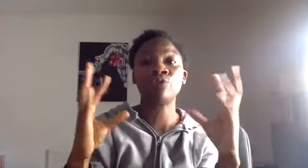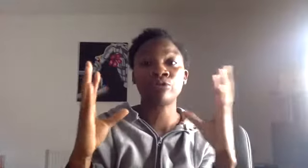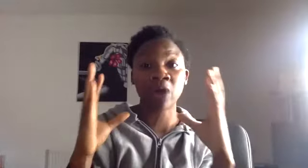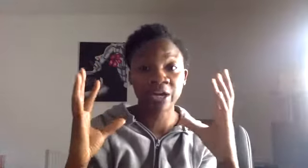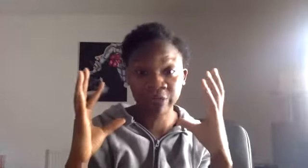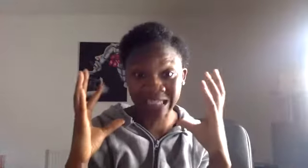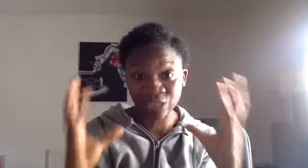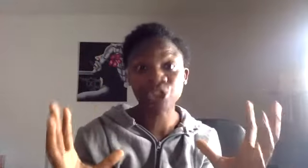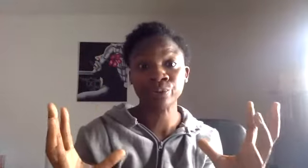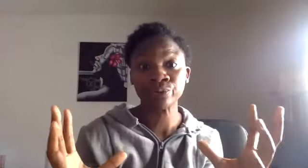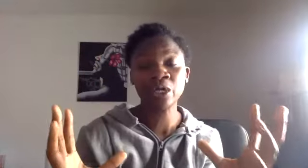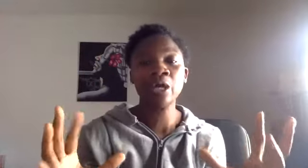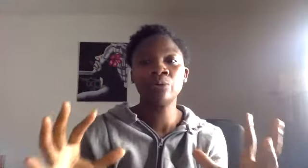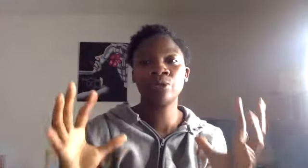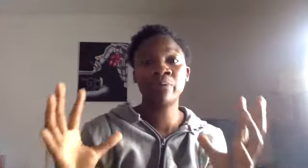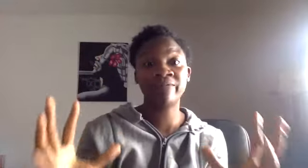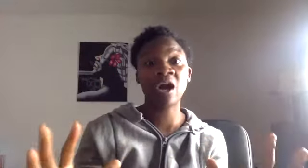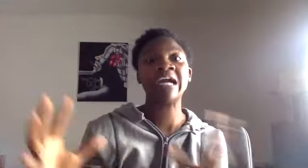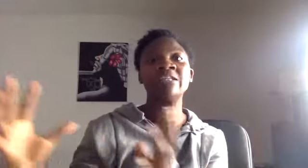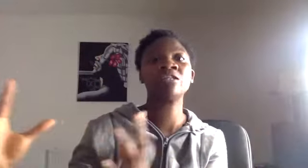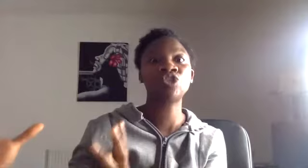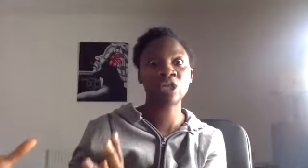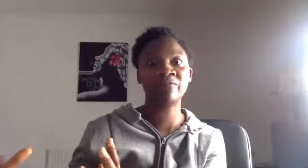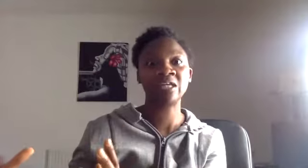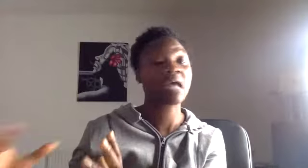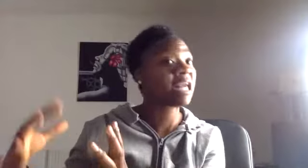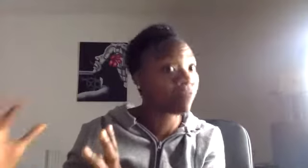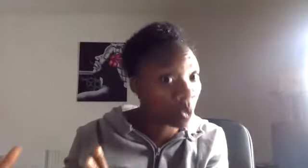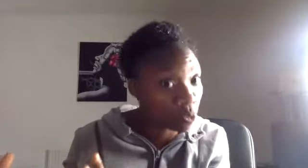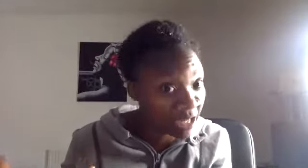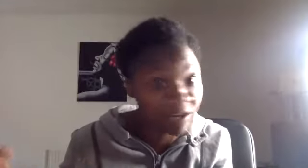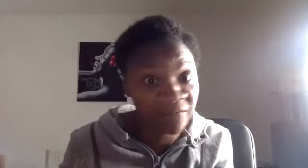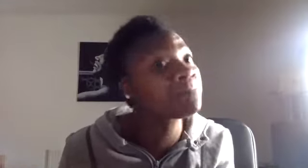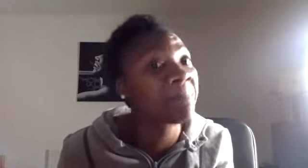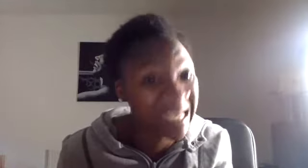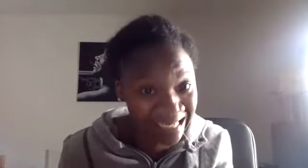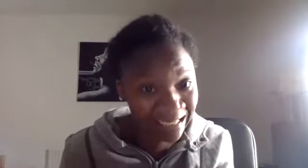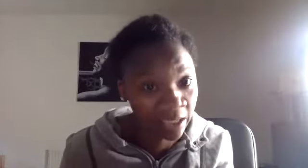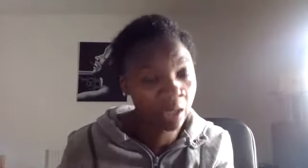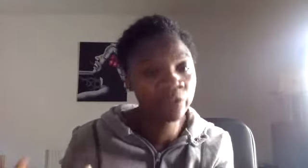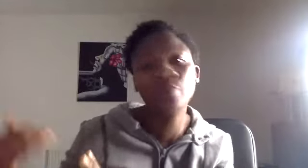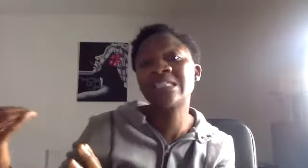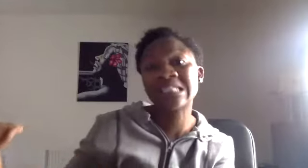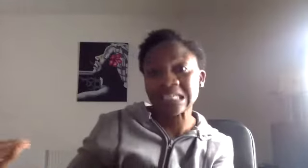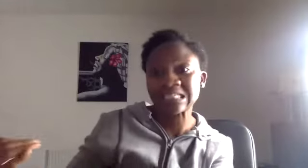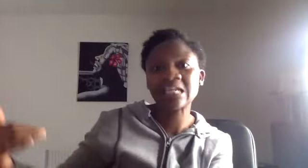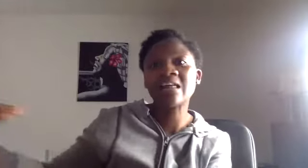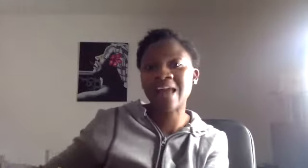got the right credentials to provide the service, even if it's basic, to assist their